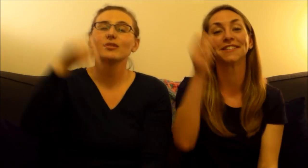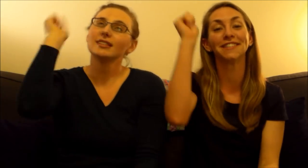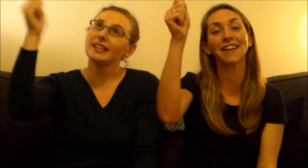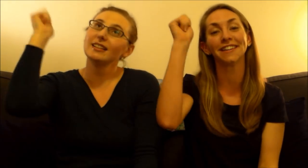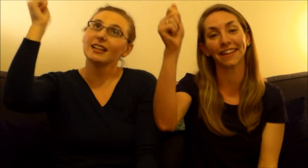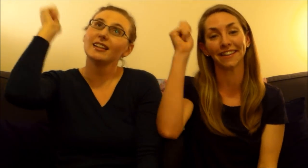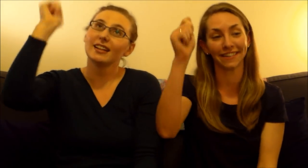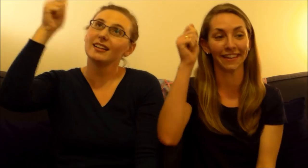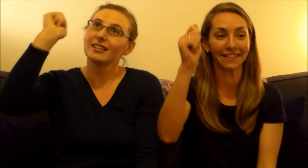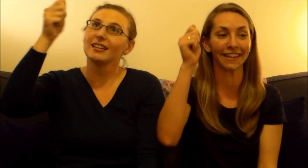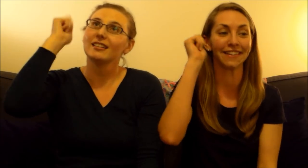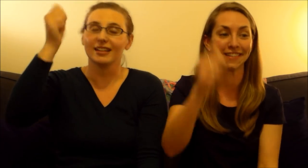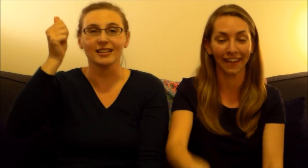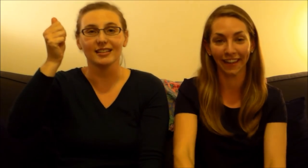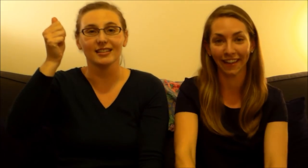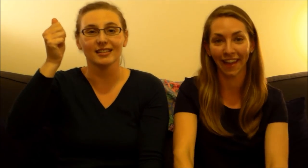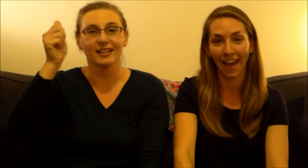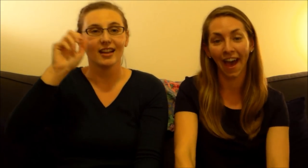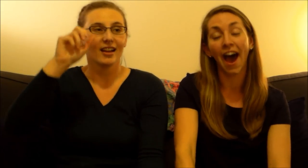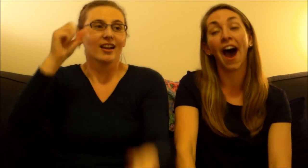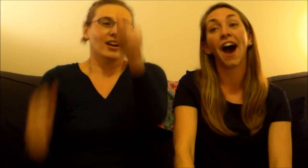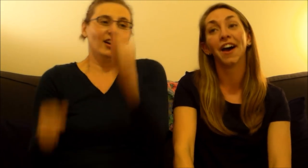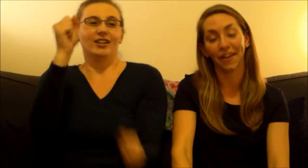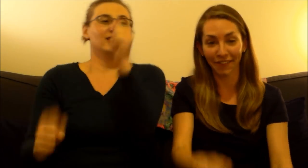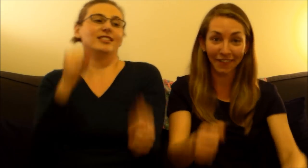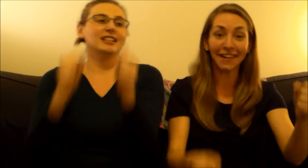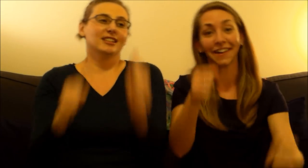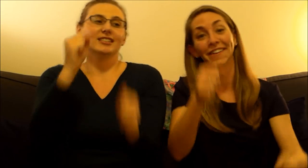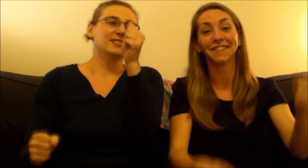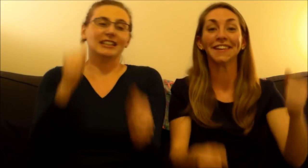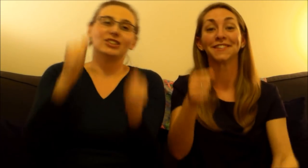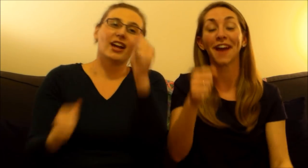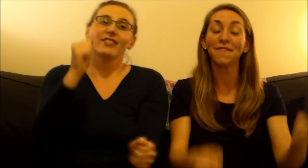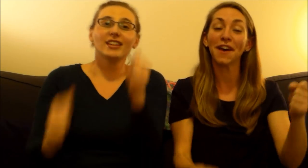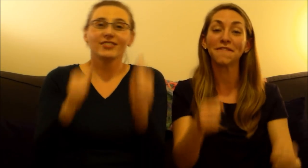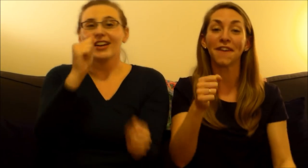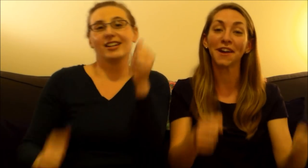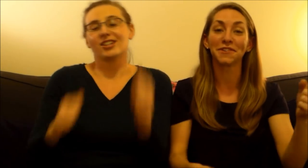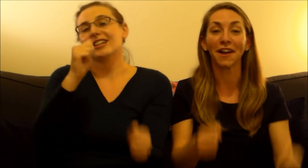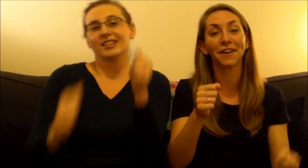Ding, ding, ding, ding, ding Hurry, hurry, drive the fire truck!